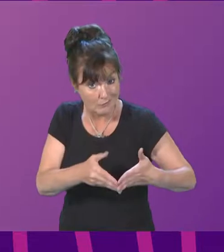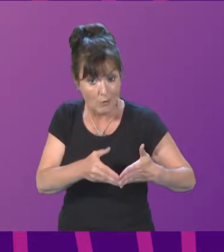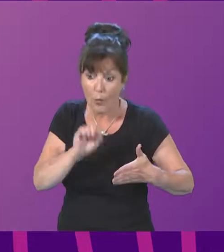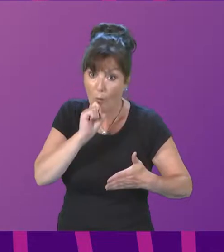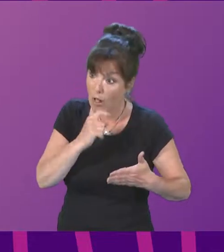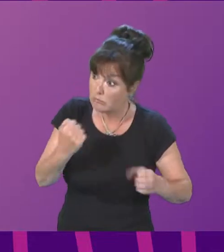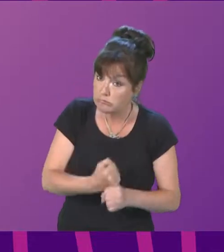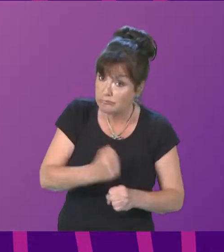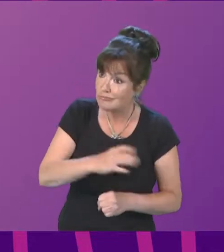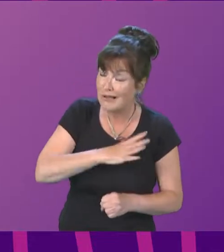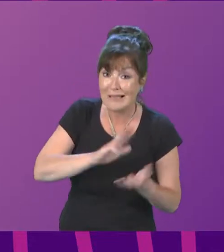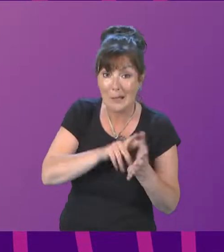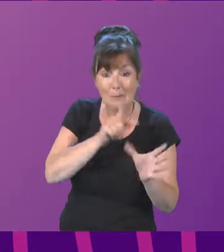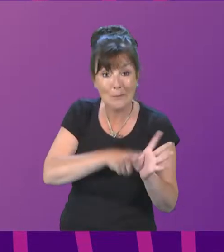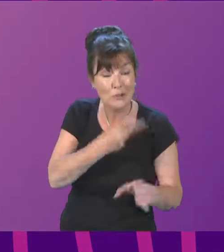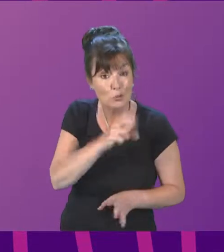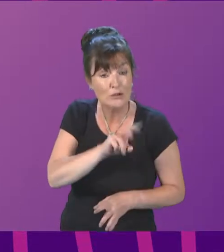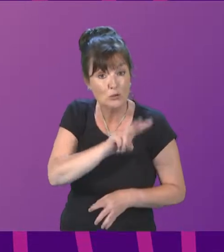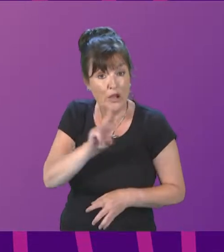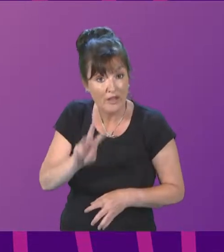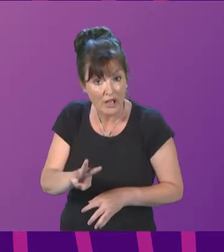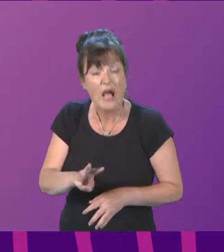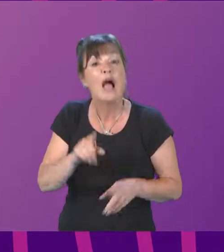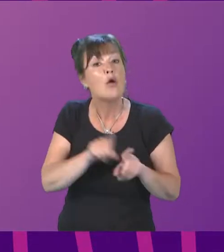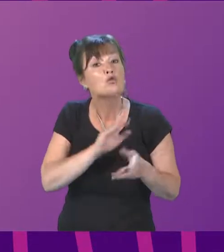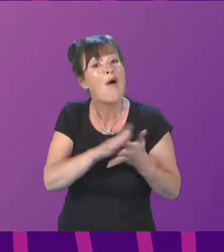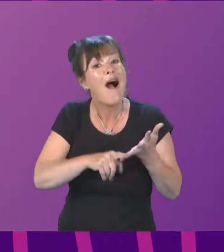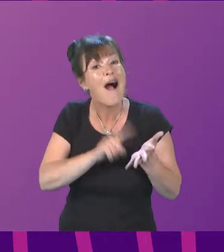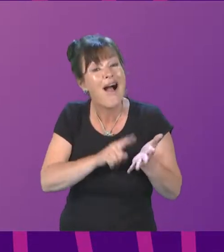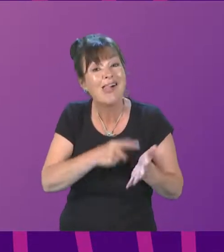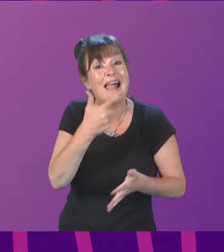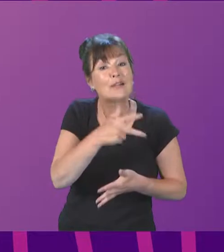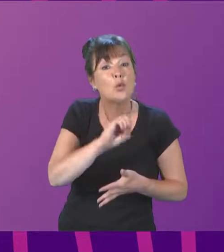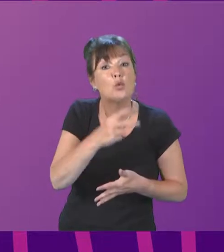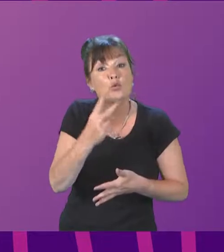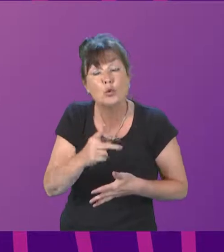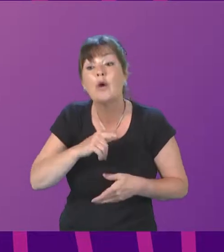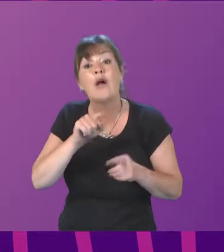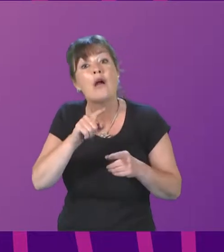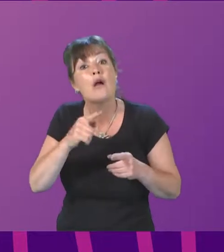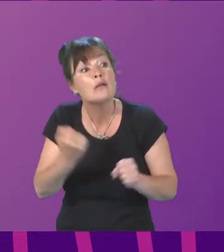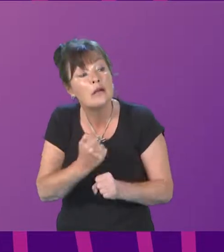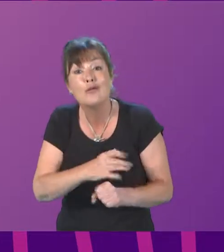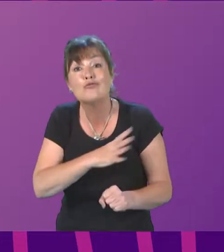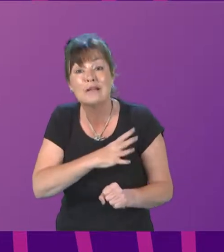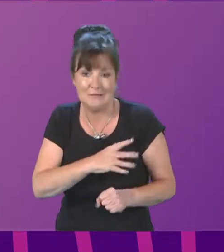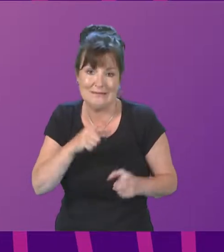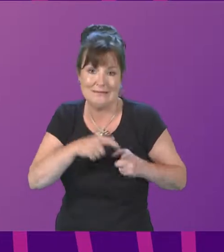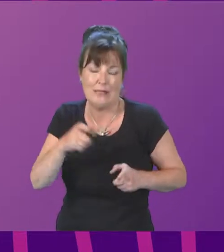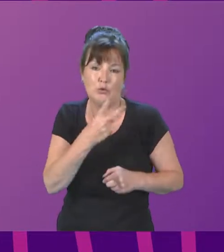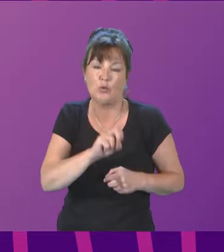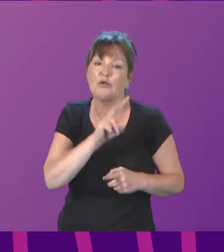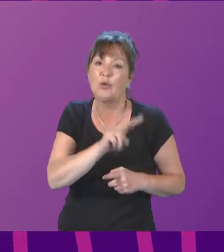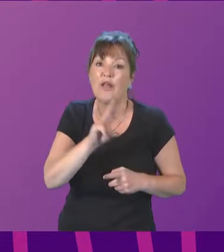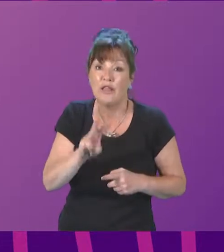and Hull 802 by December 2023, and within the latest cost-to-complete